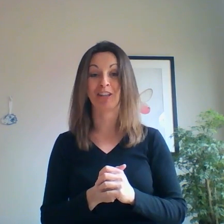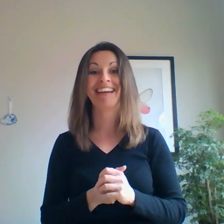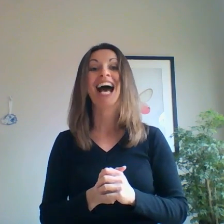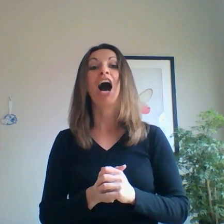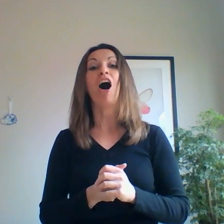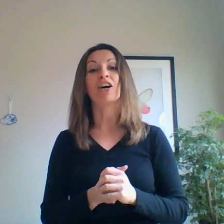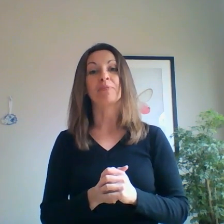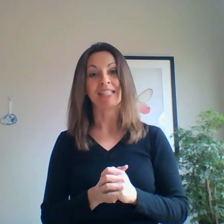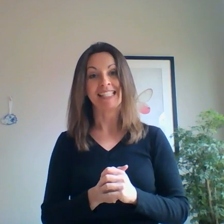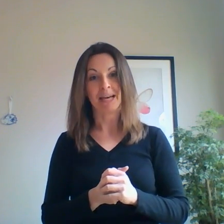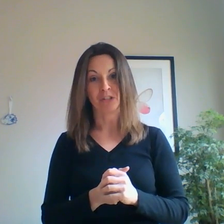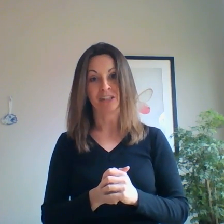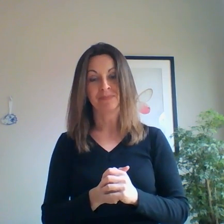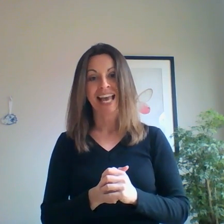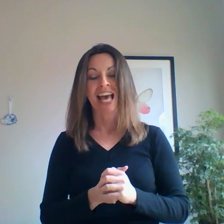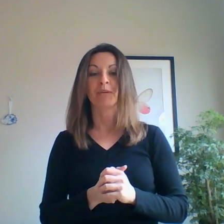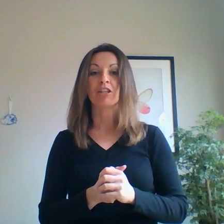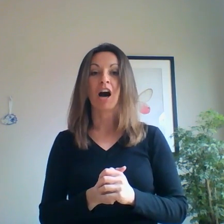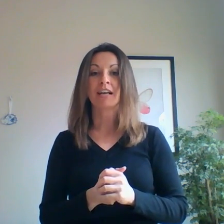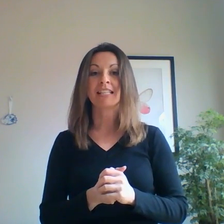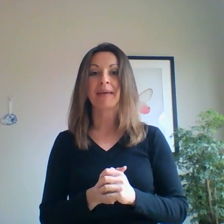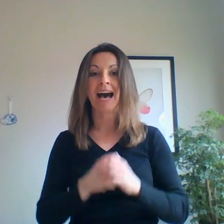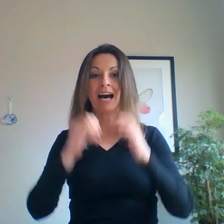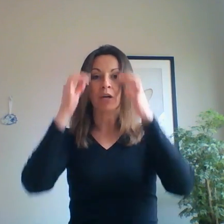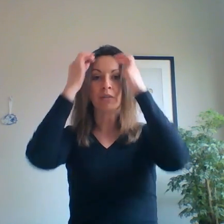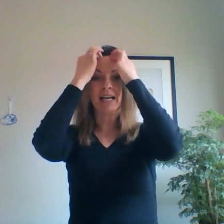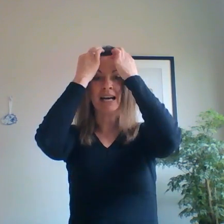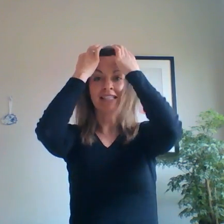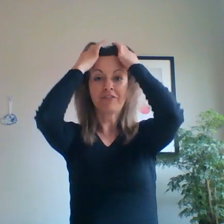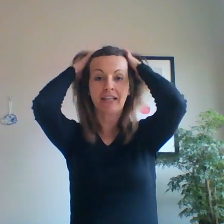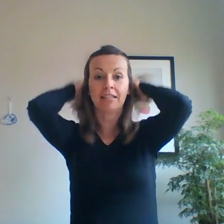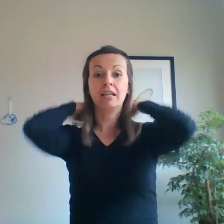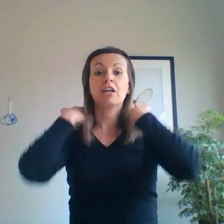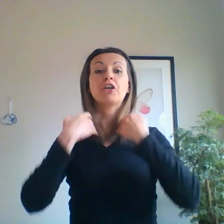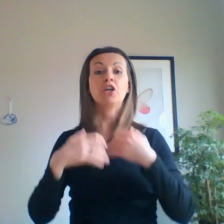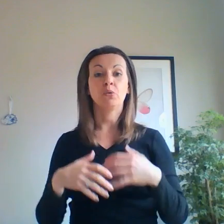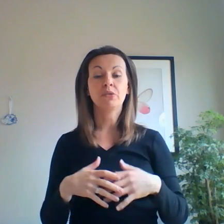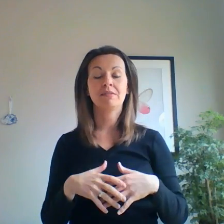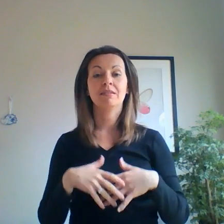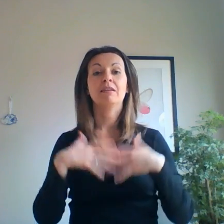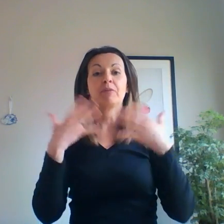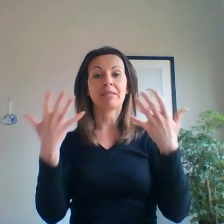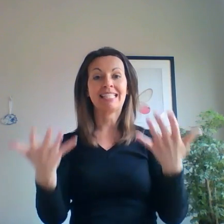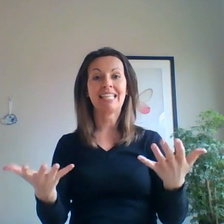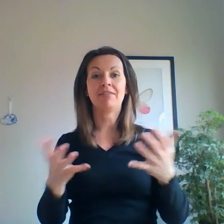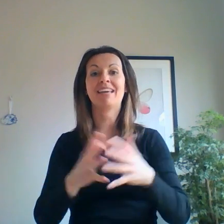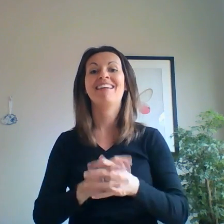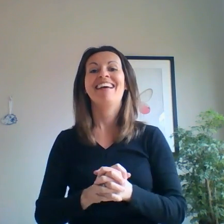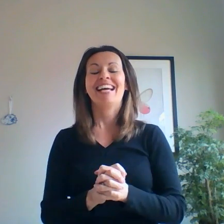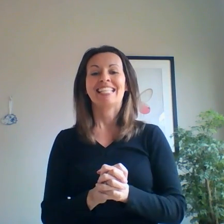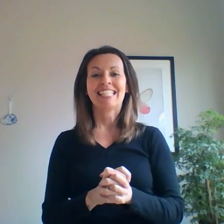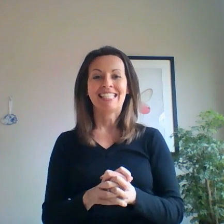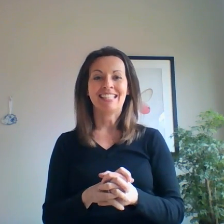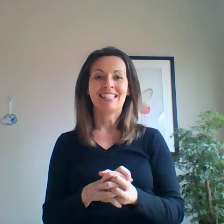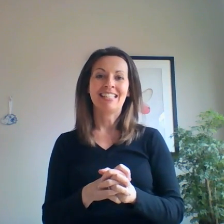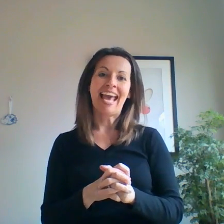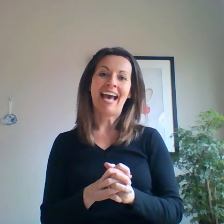on perception and we talked about different cues for perceiving distance and